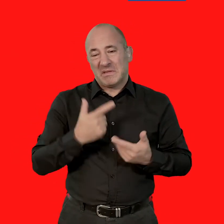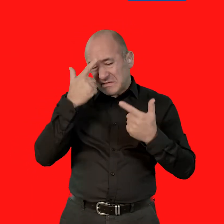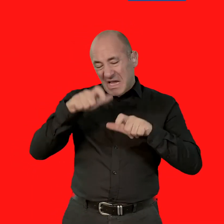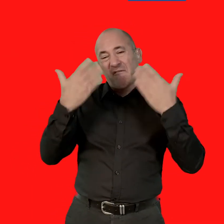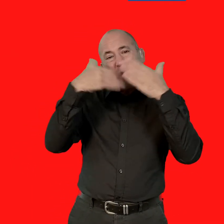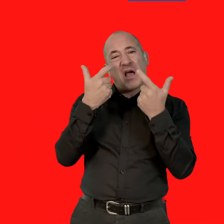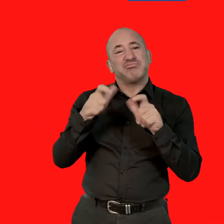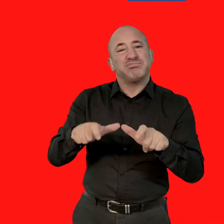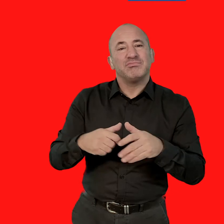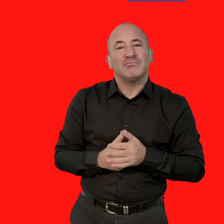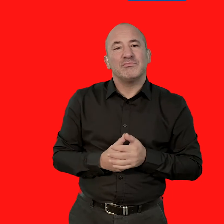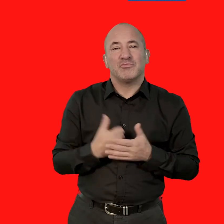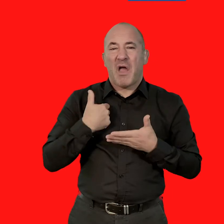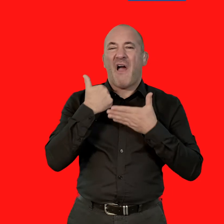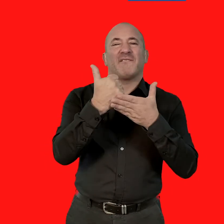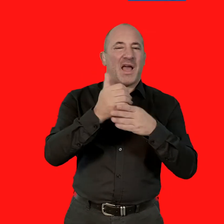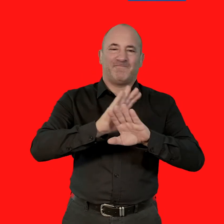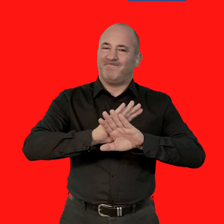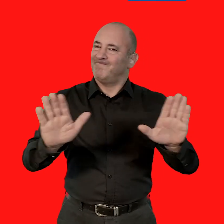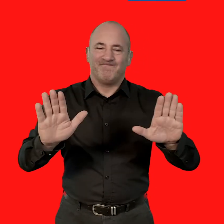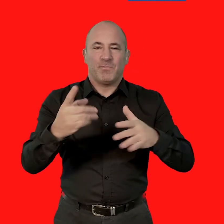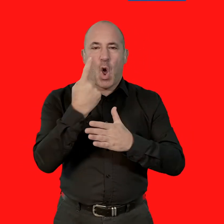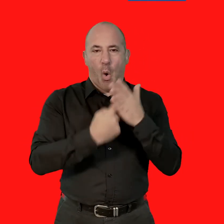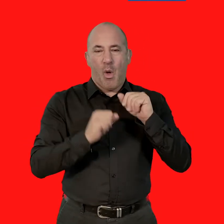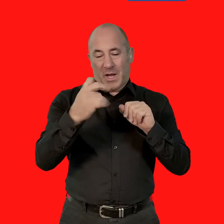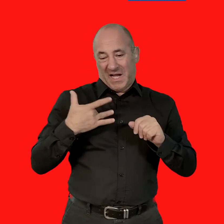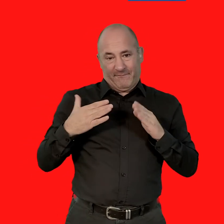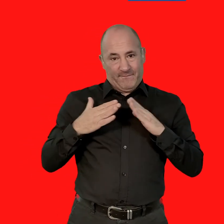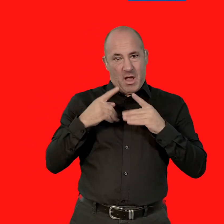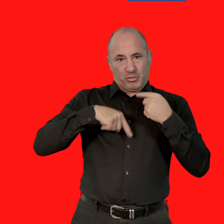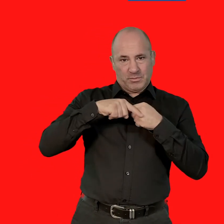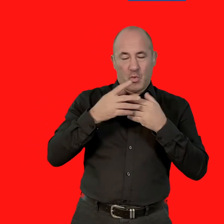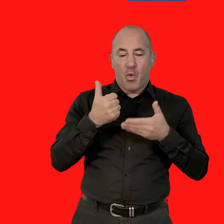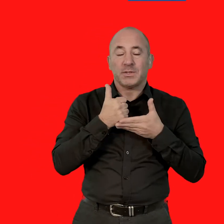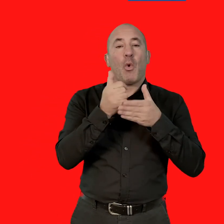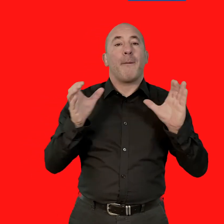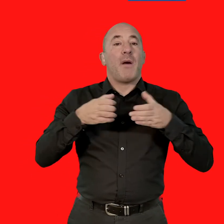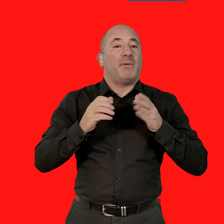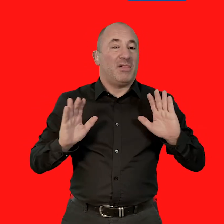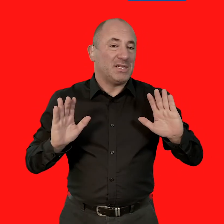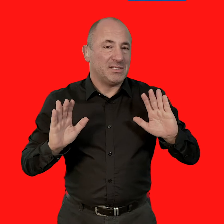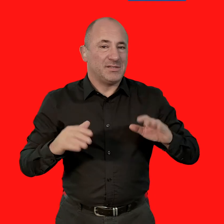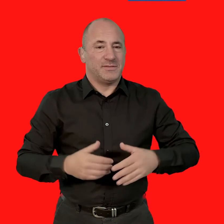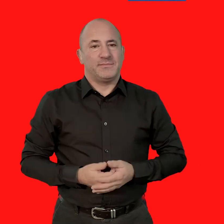Overnight stays. We advise against overnight stays other than with your household or support bubble.